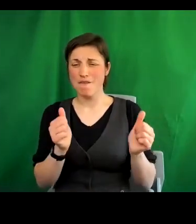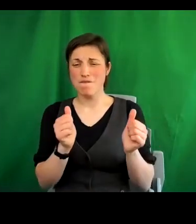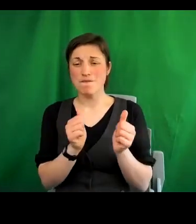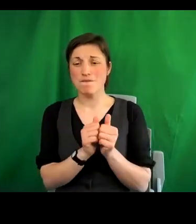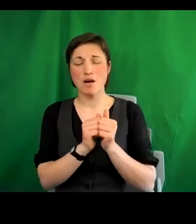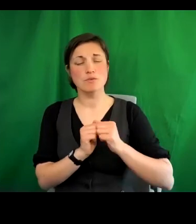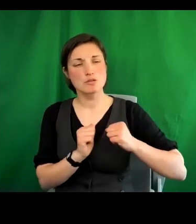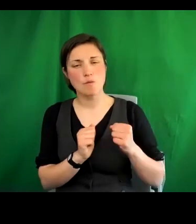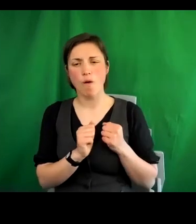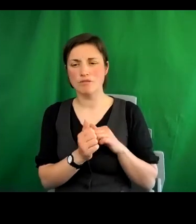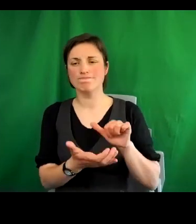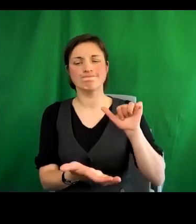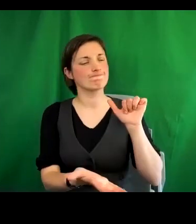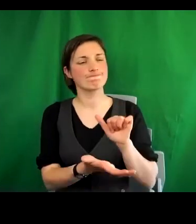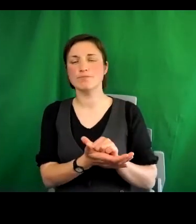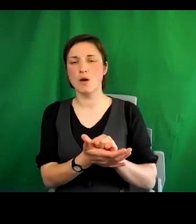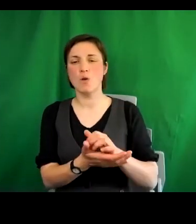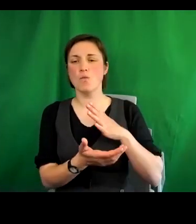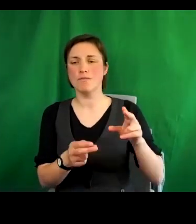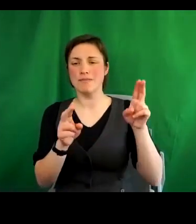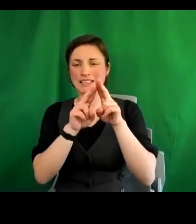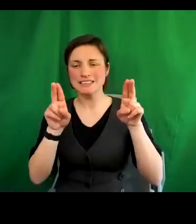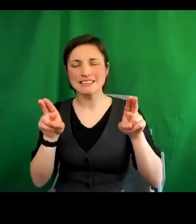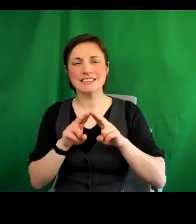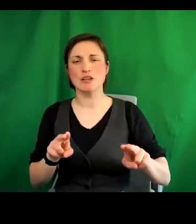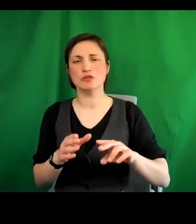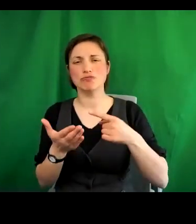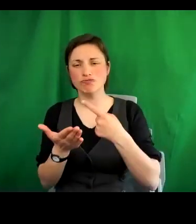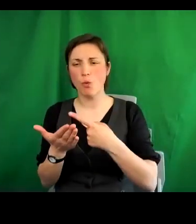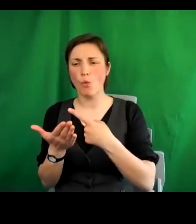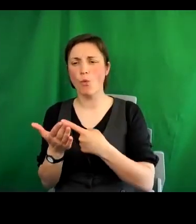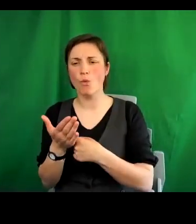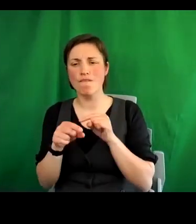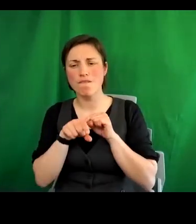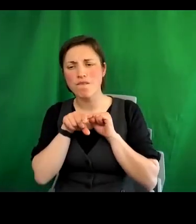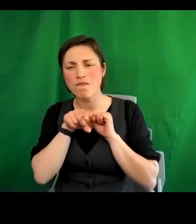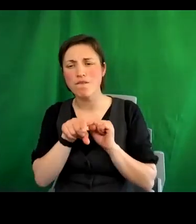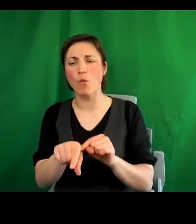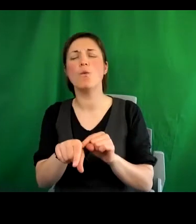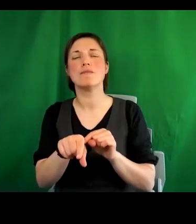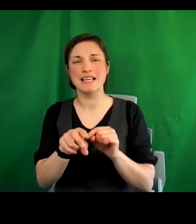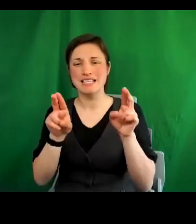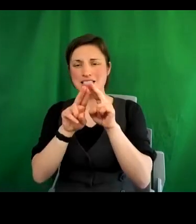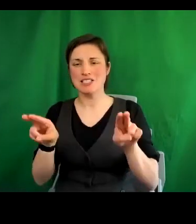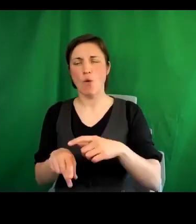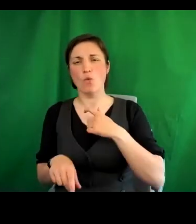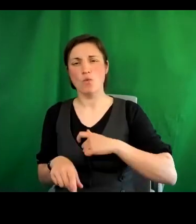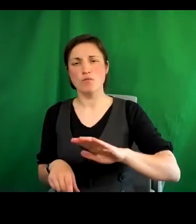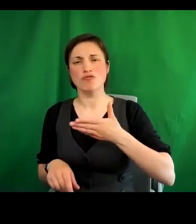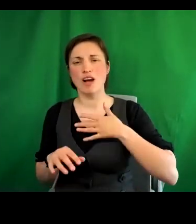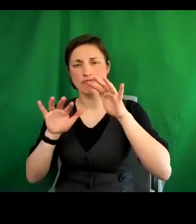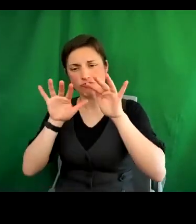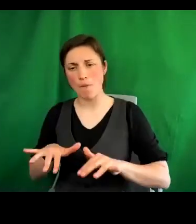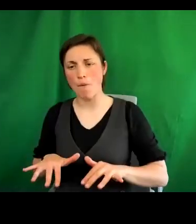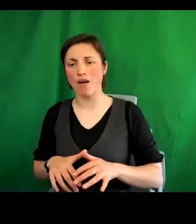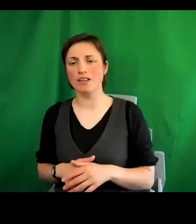and the international human rights framework, which has come under a lot of pressure in the last few years. And also